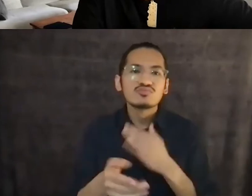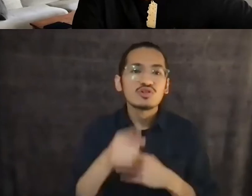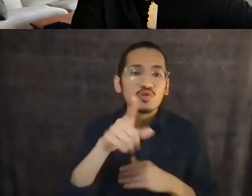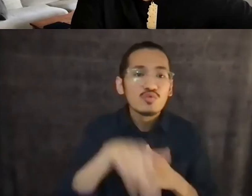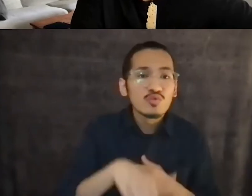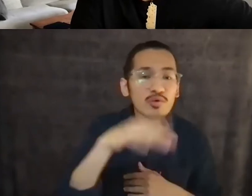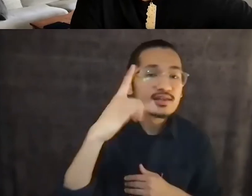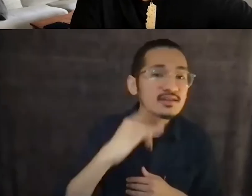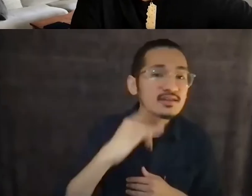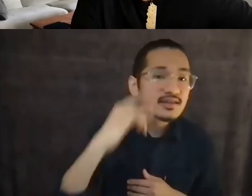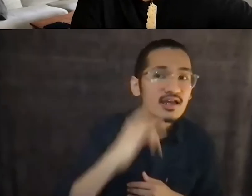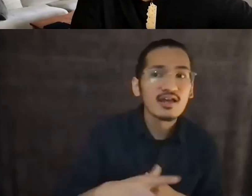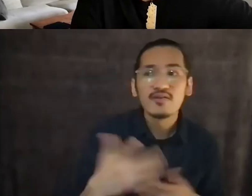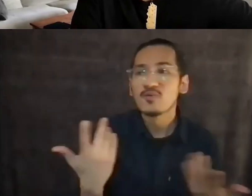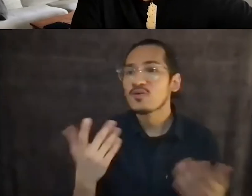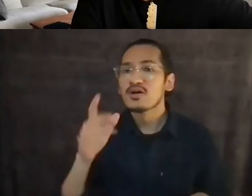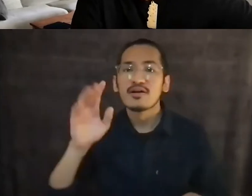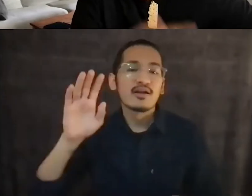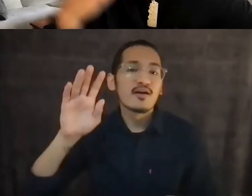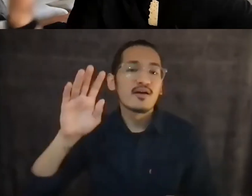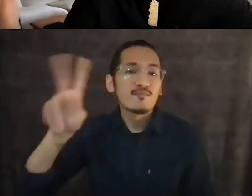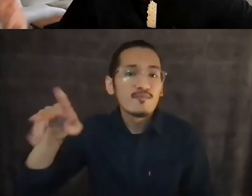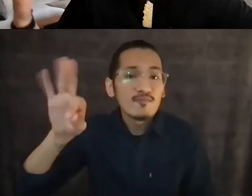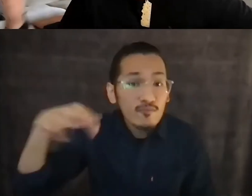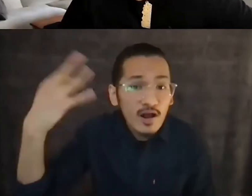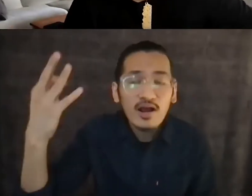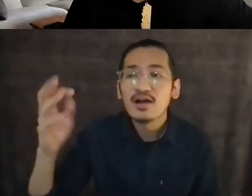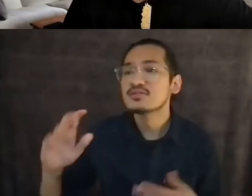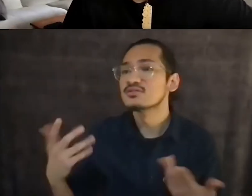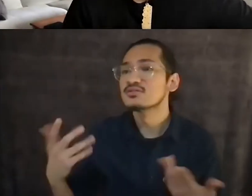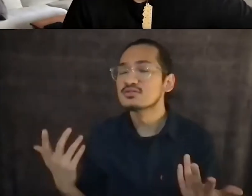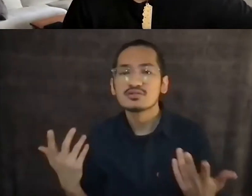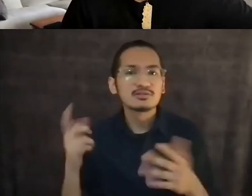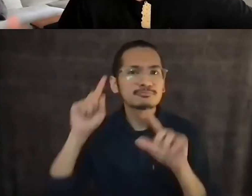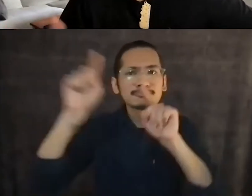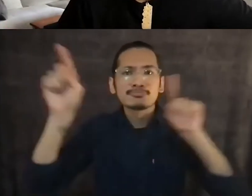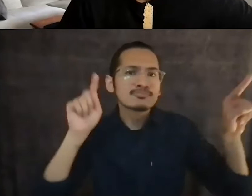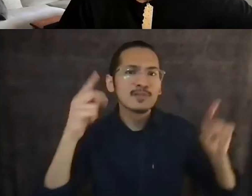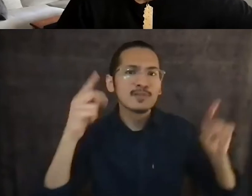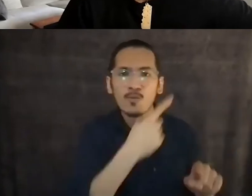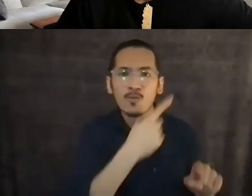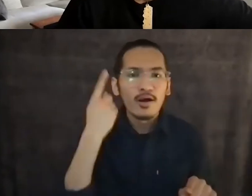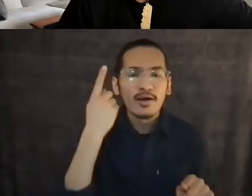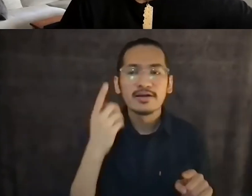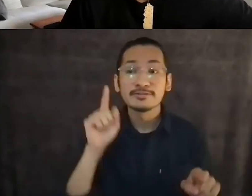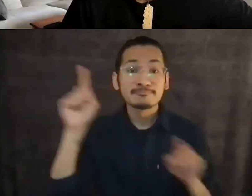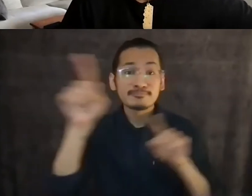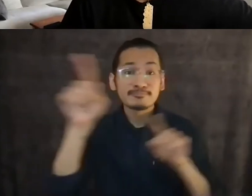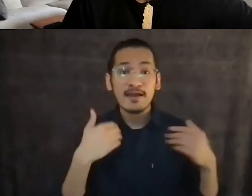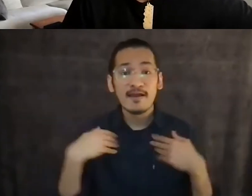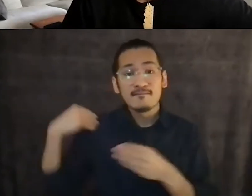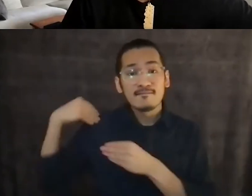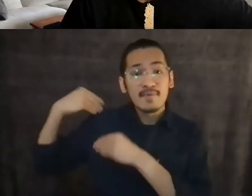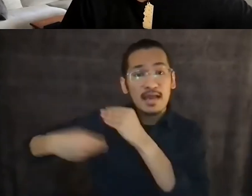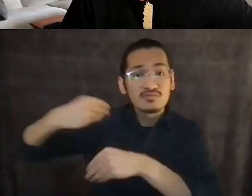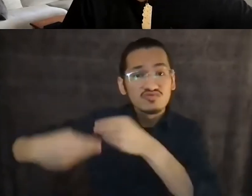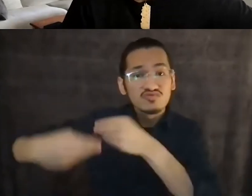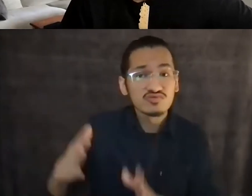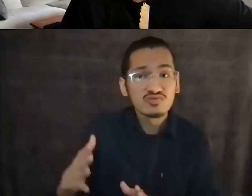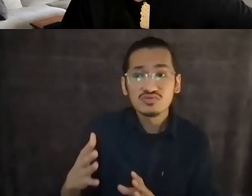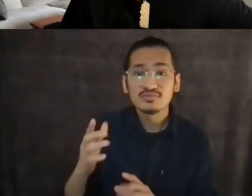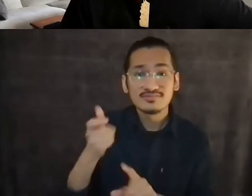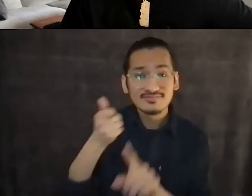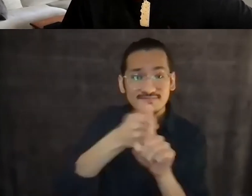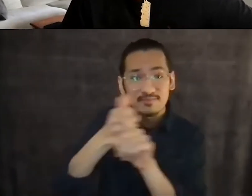that matter. Um, if they have, if they have ancestors who are Hawaiians and they are trying to build relationships with other Hawaiians, then they are